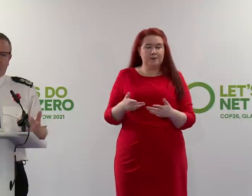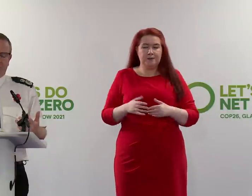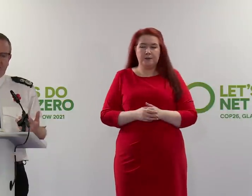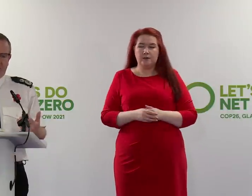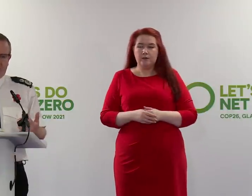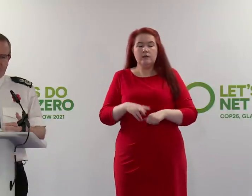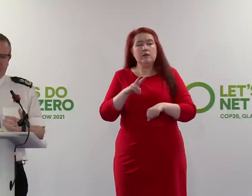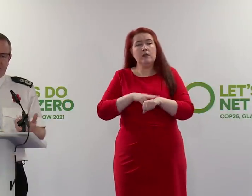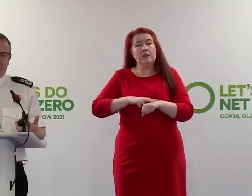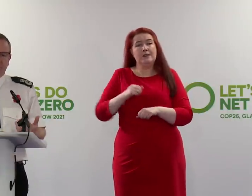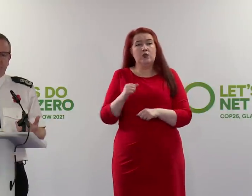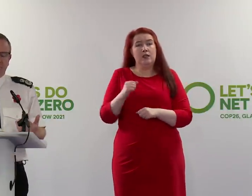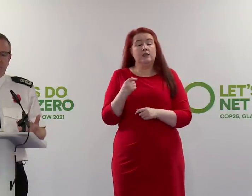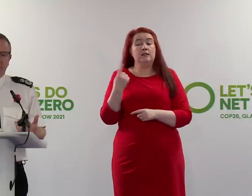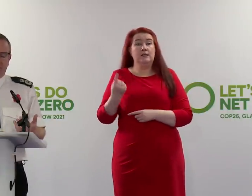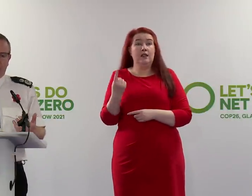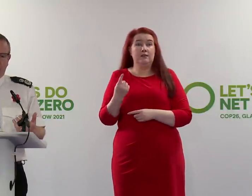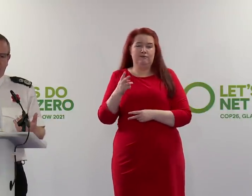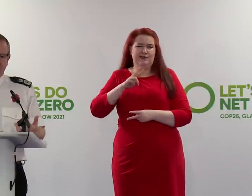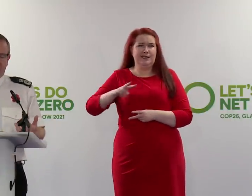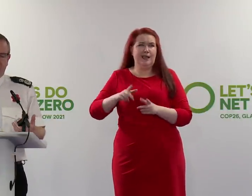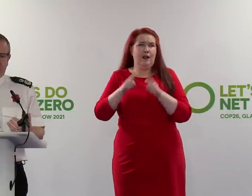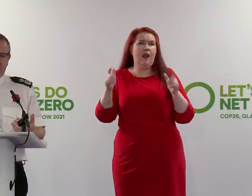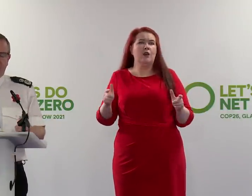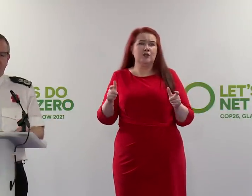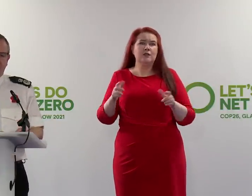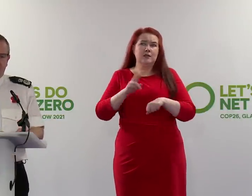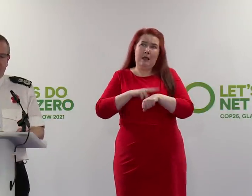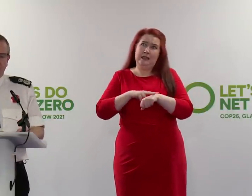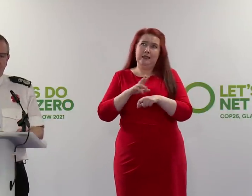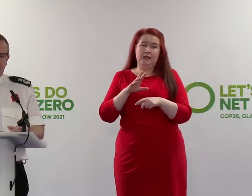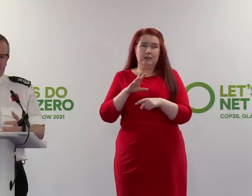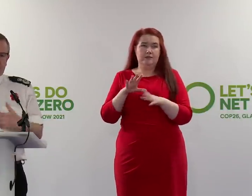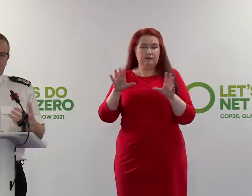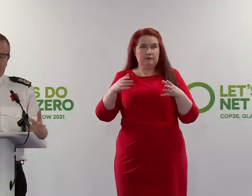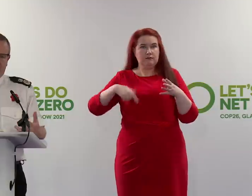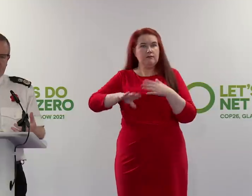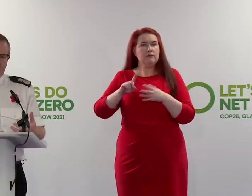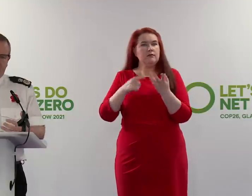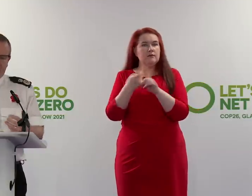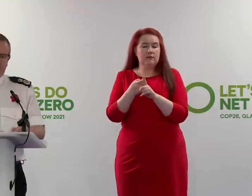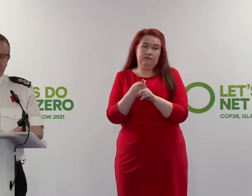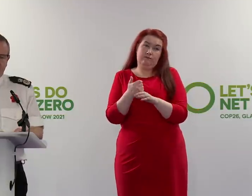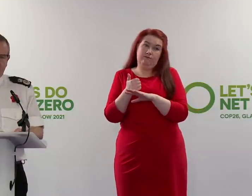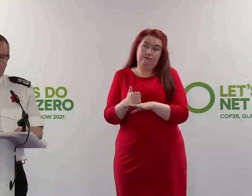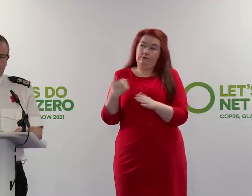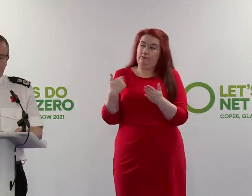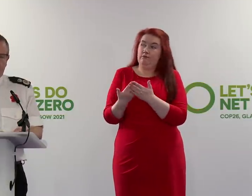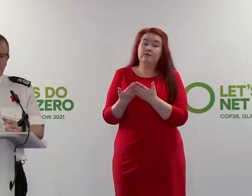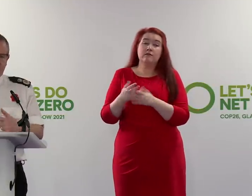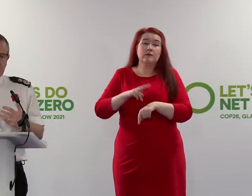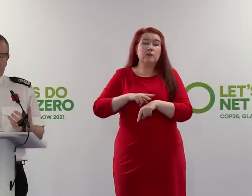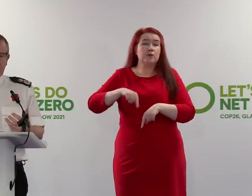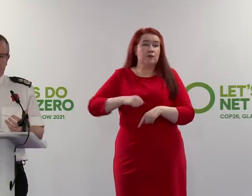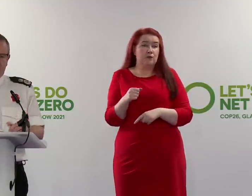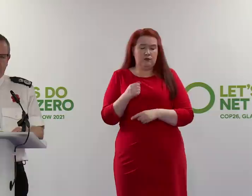And then Police Scotland itself is the second largest police service across the United Kingdom based on the history of policing in Scotland. We've